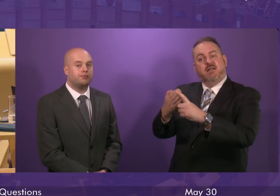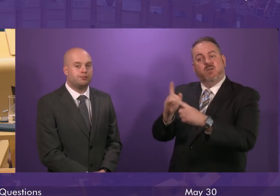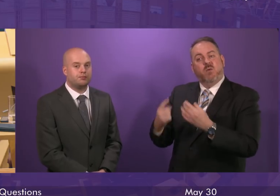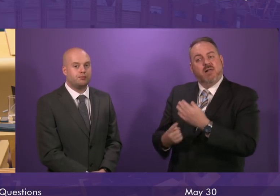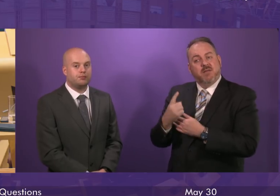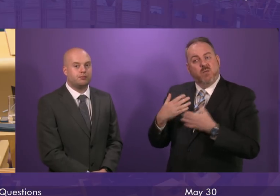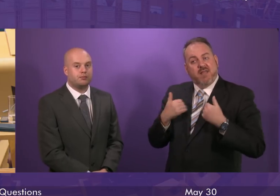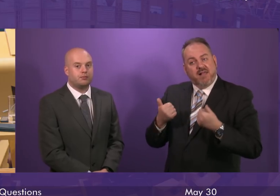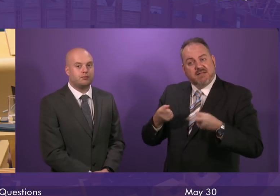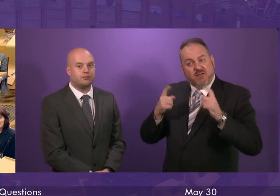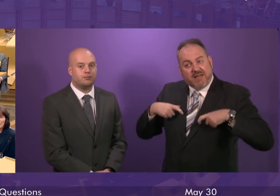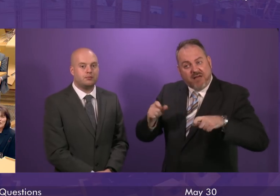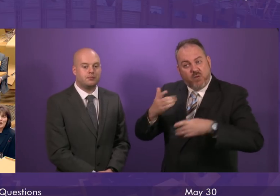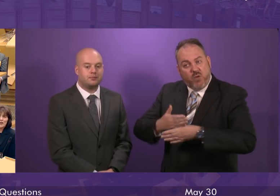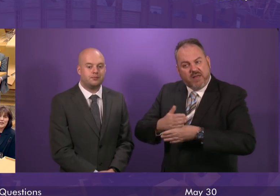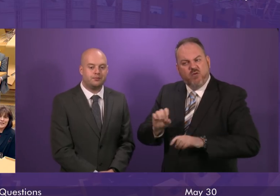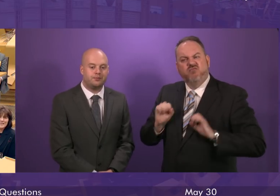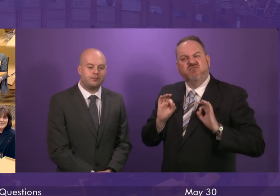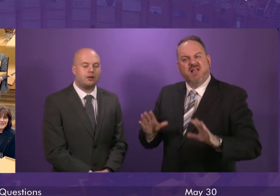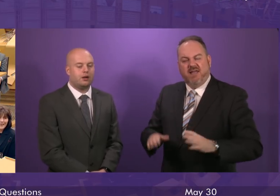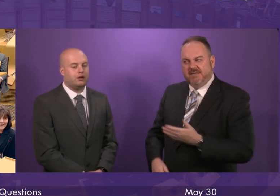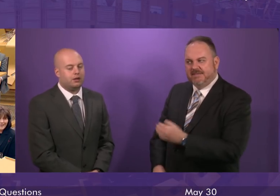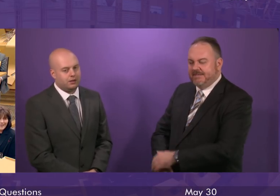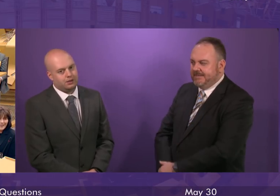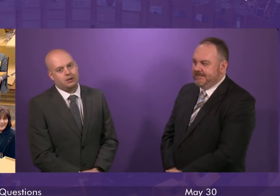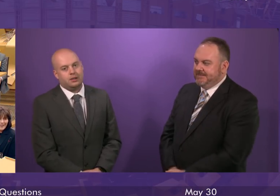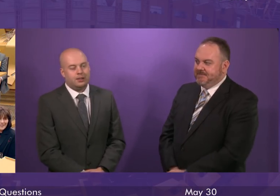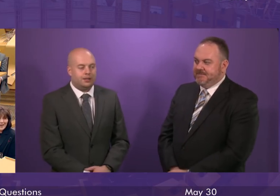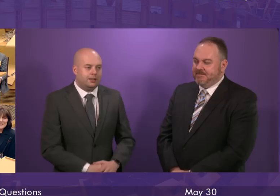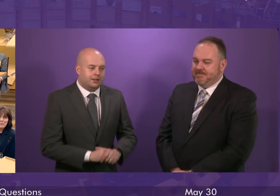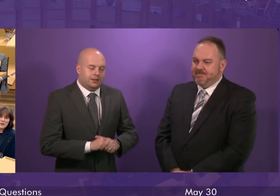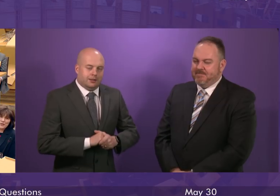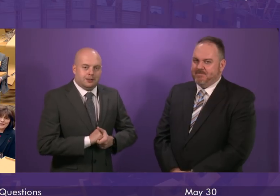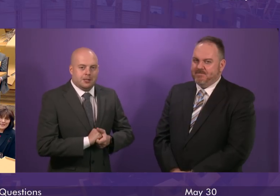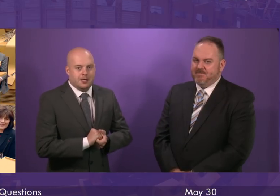the Health Secretary keep her job? First Minister. The Health Secretary...